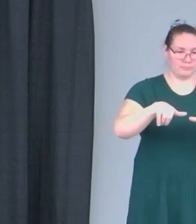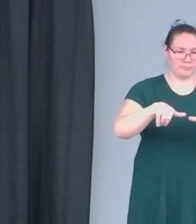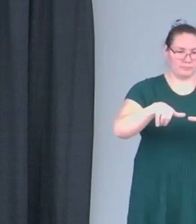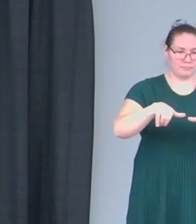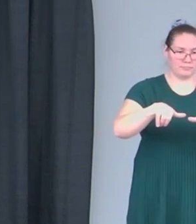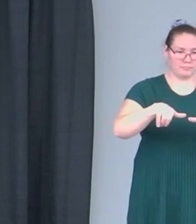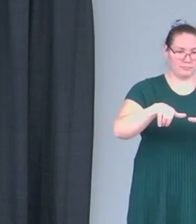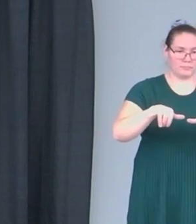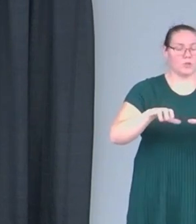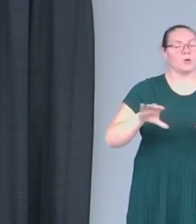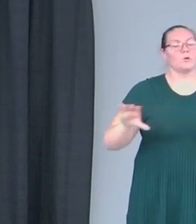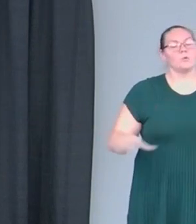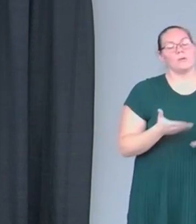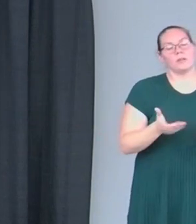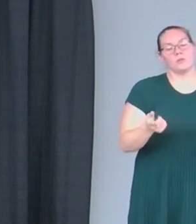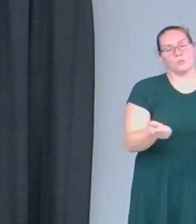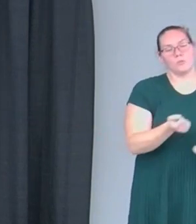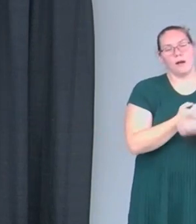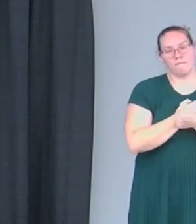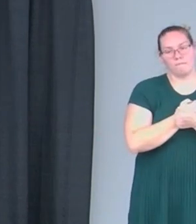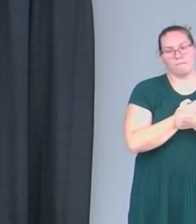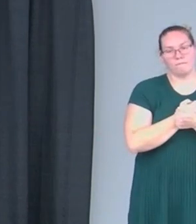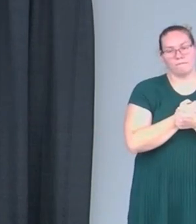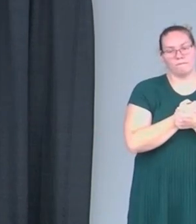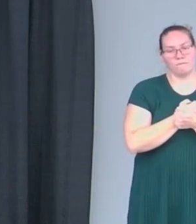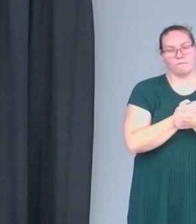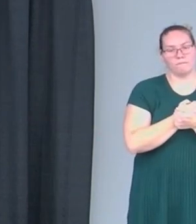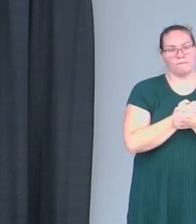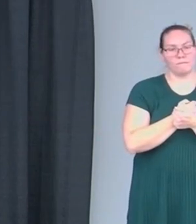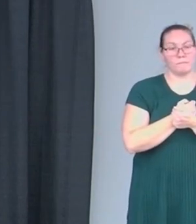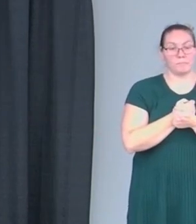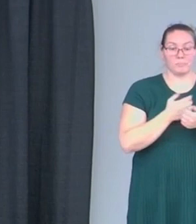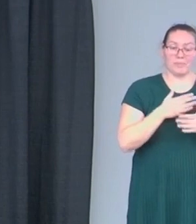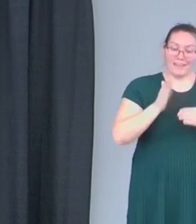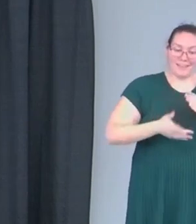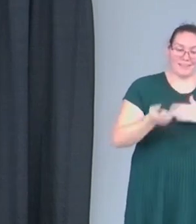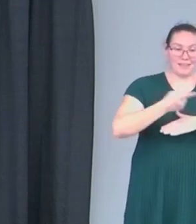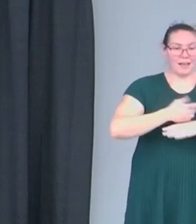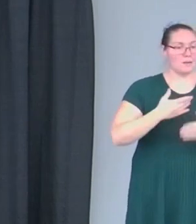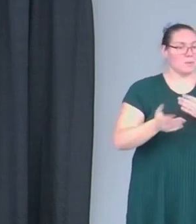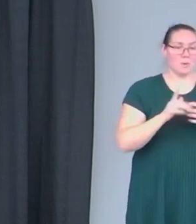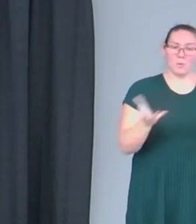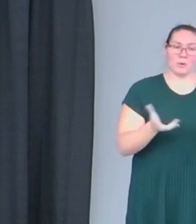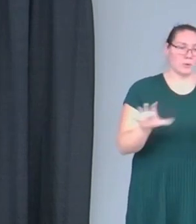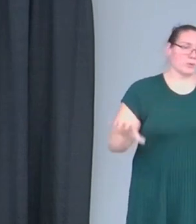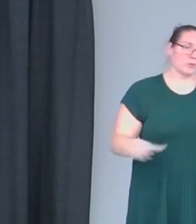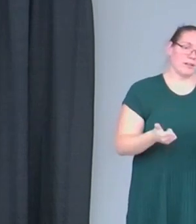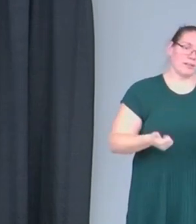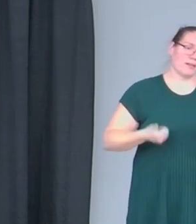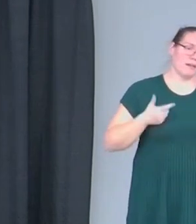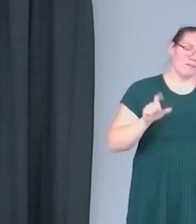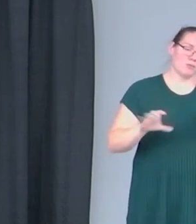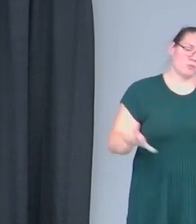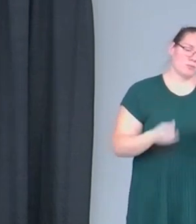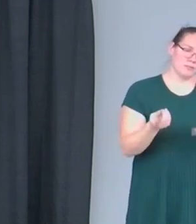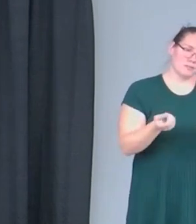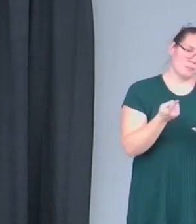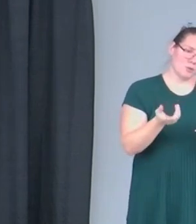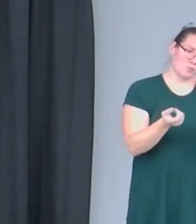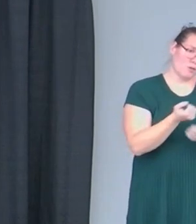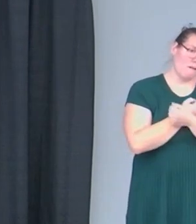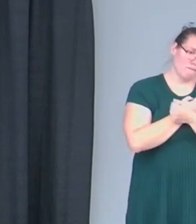And do the things you love. All right. So at the end of the day, no matter what you're doing in life, you have to do something that you love.